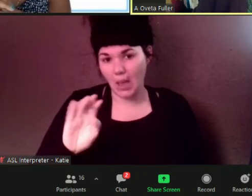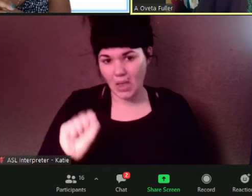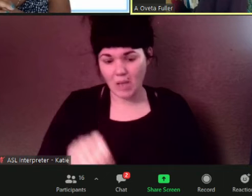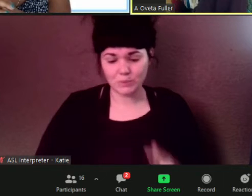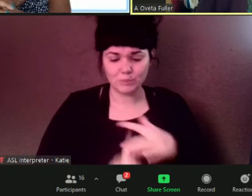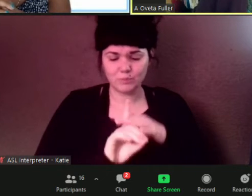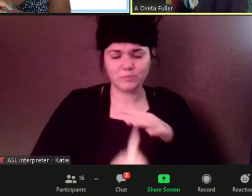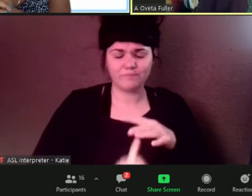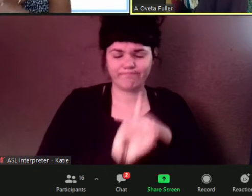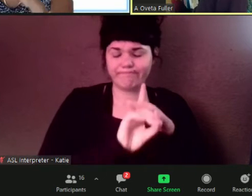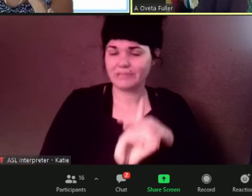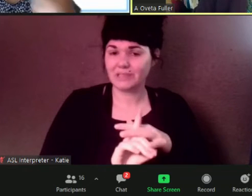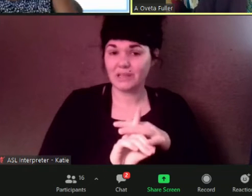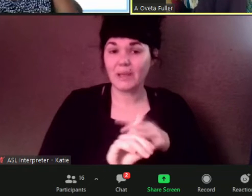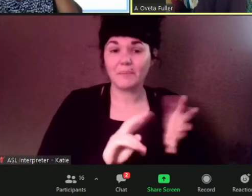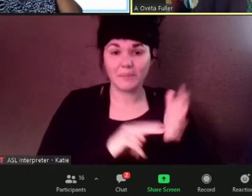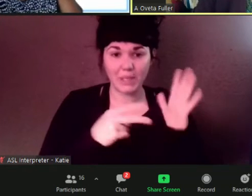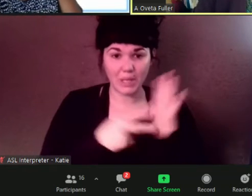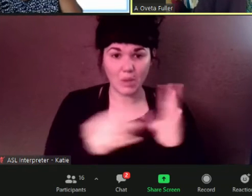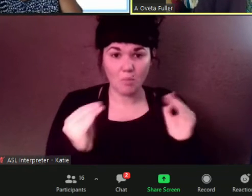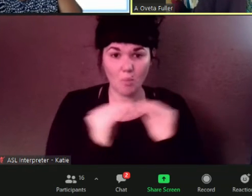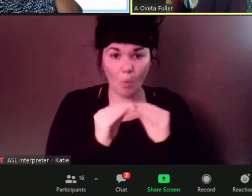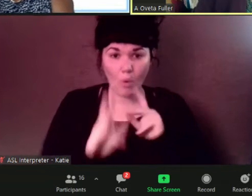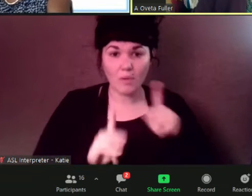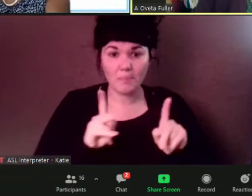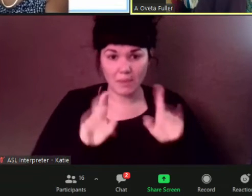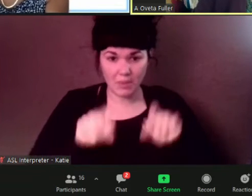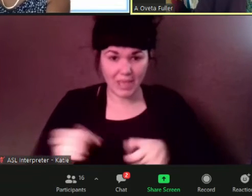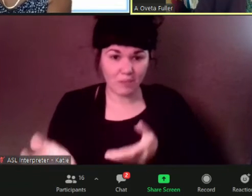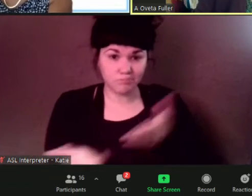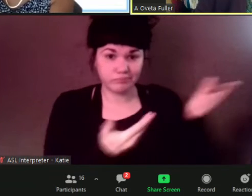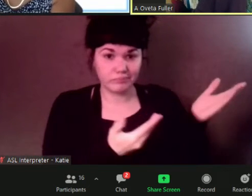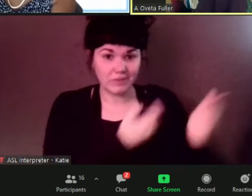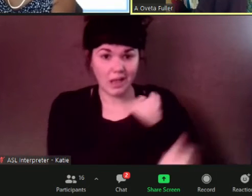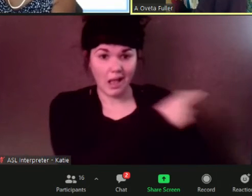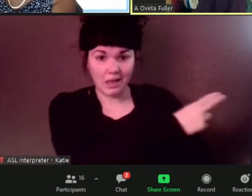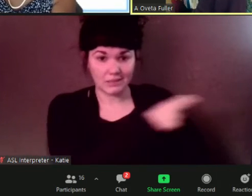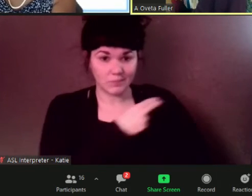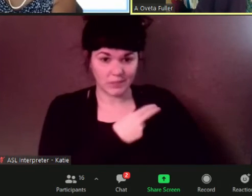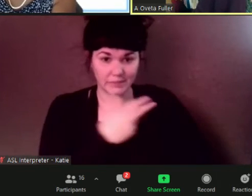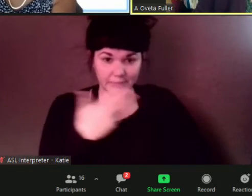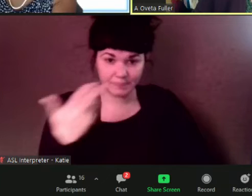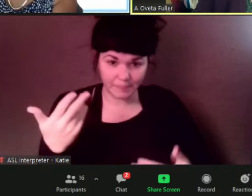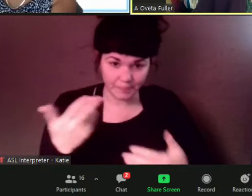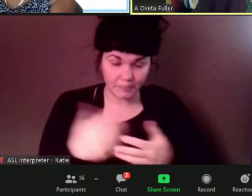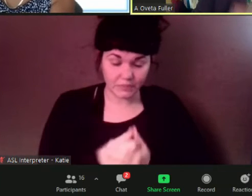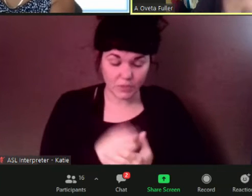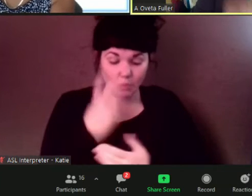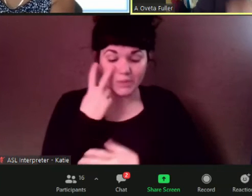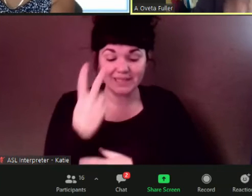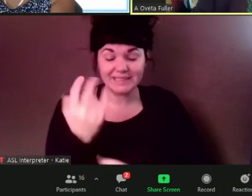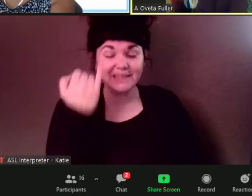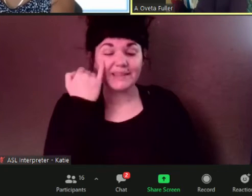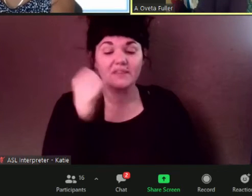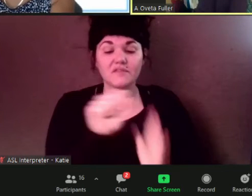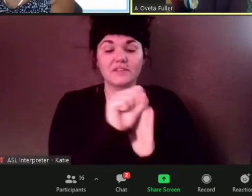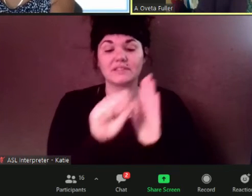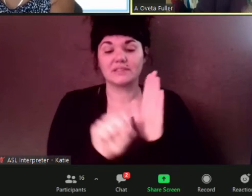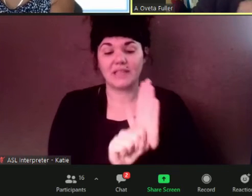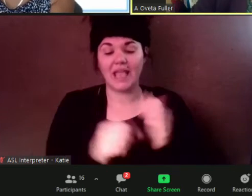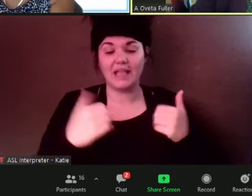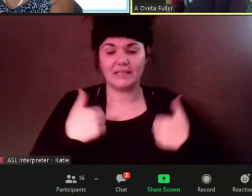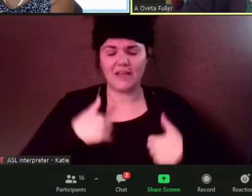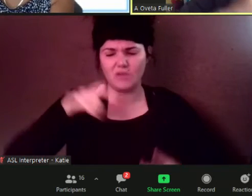seeing in those states where the population vaccine level is low actually like in